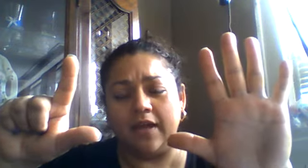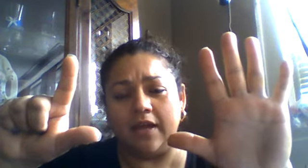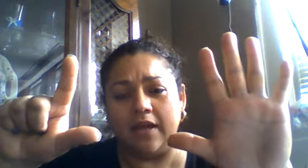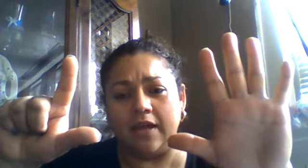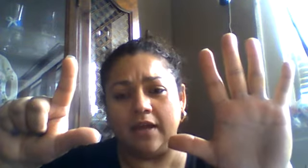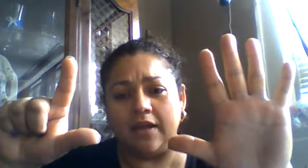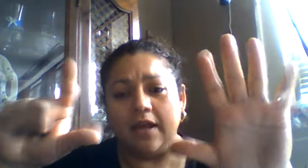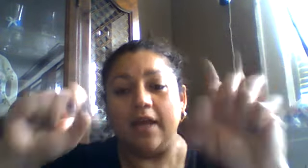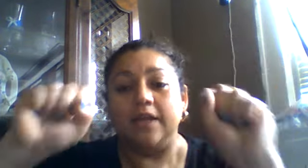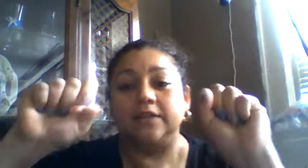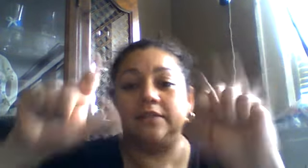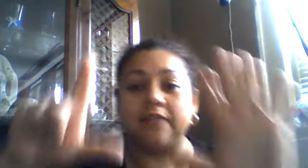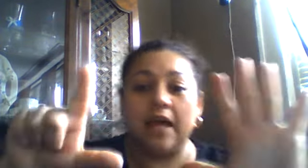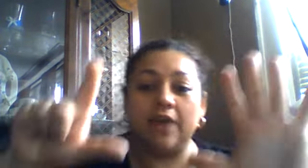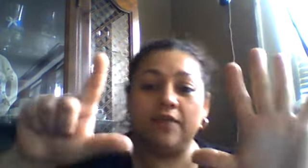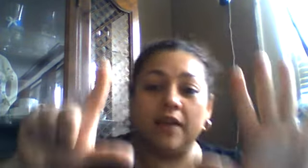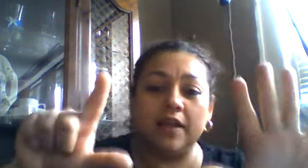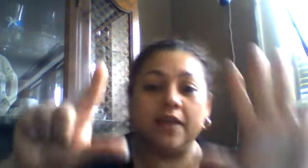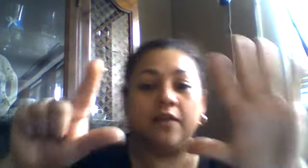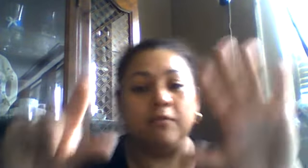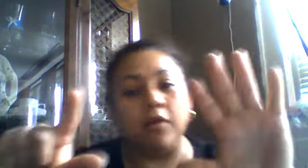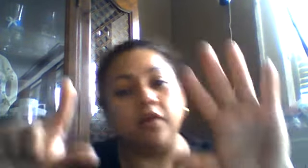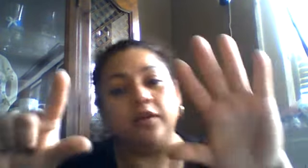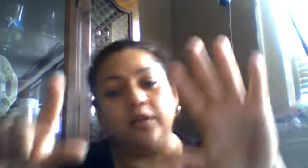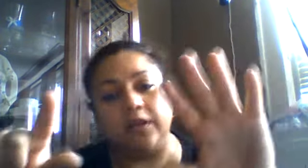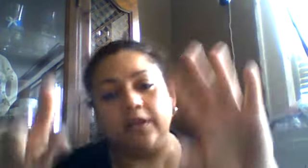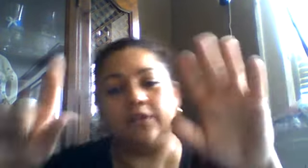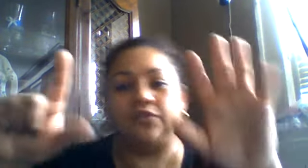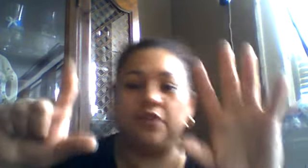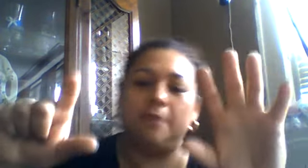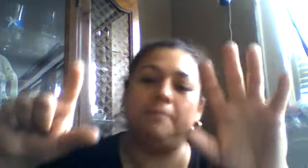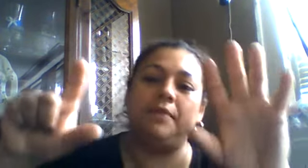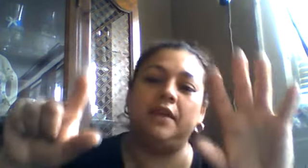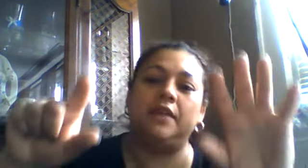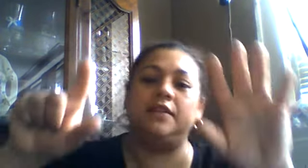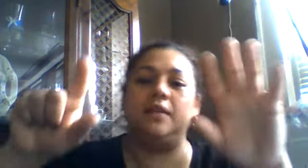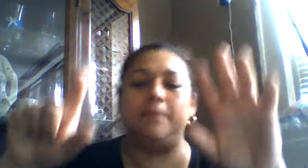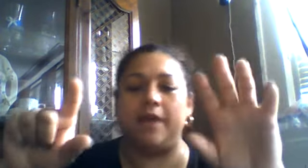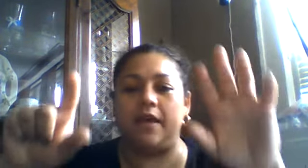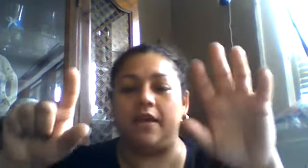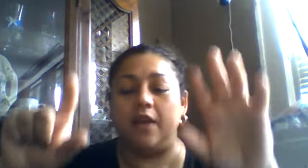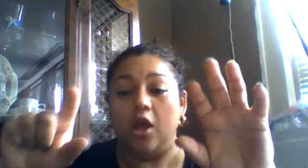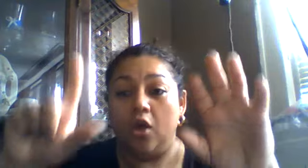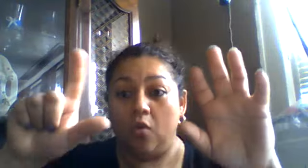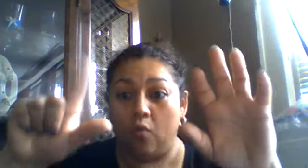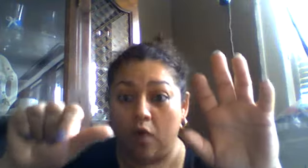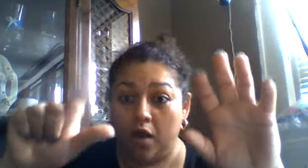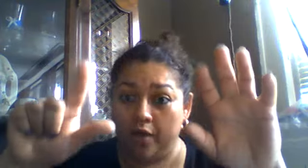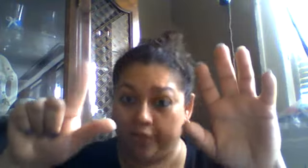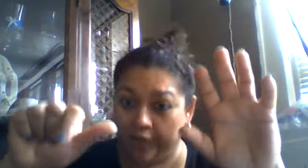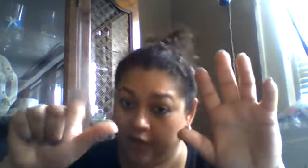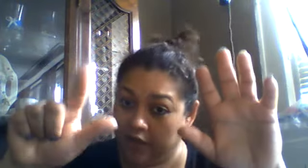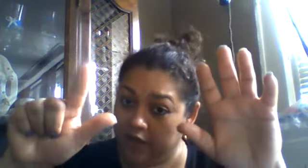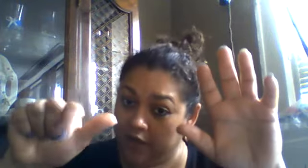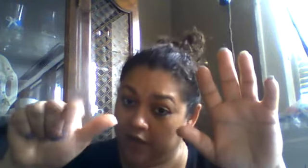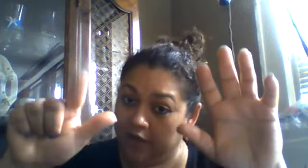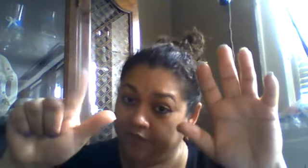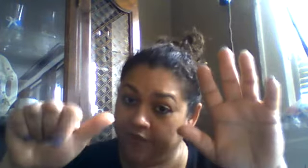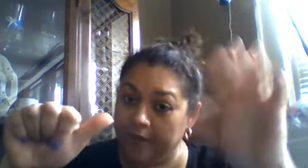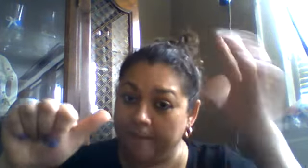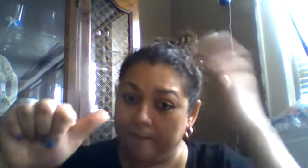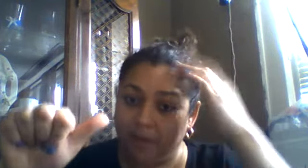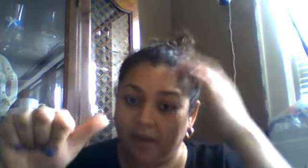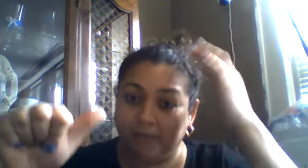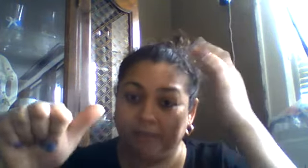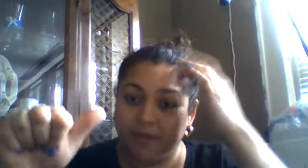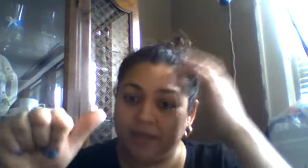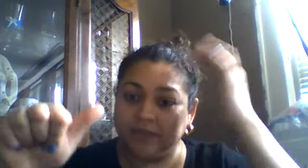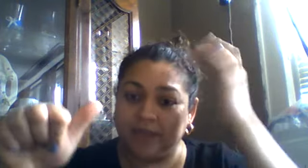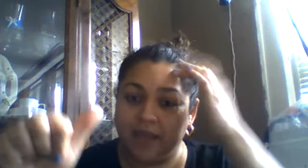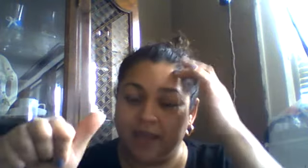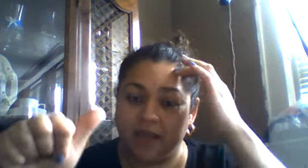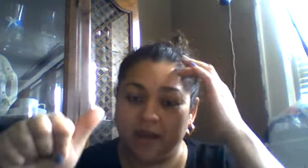seven little monkeys jumping in the bed one fell off and bump his head